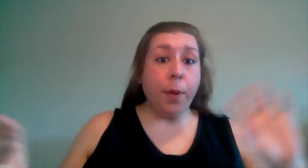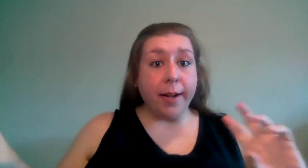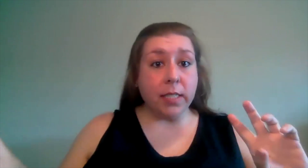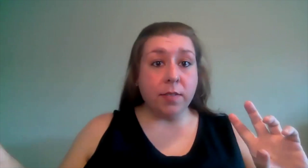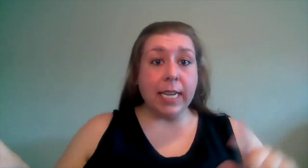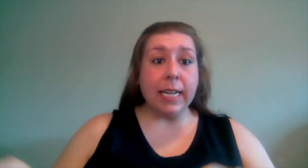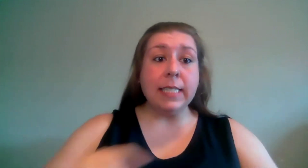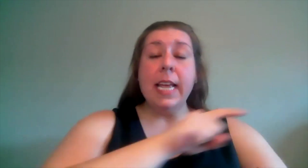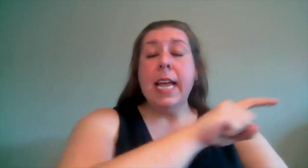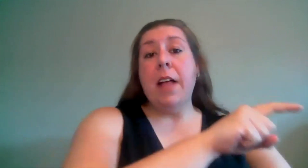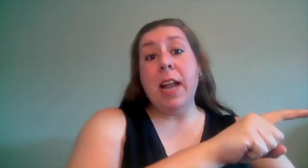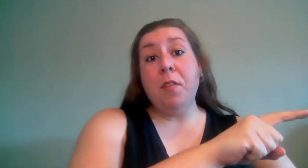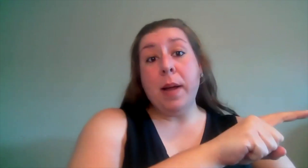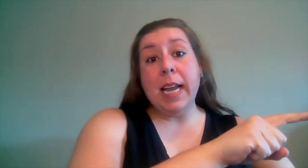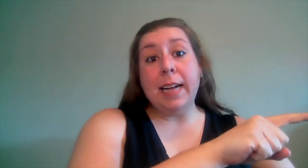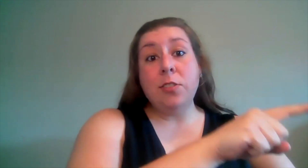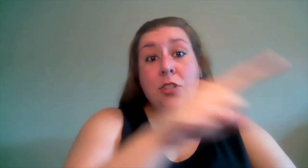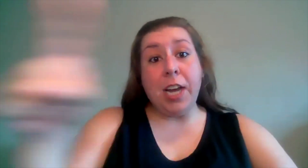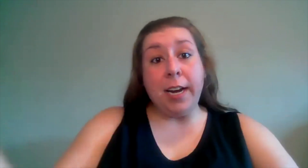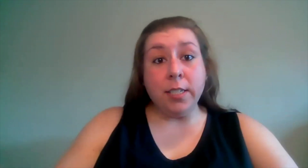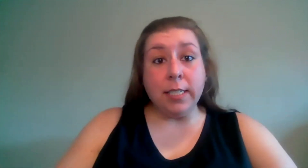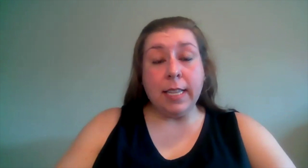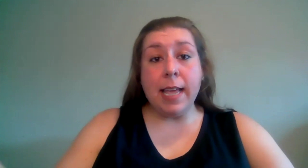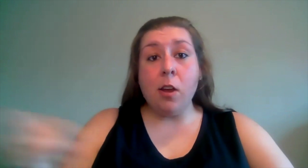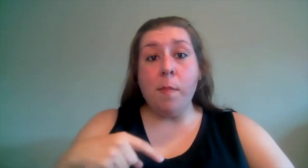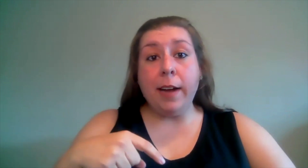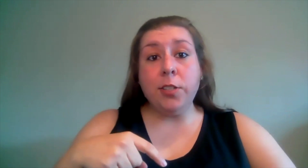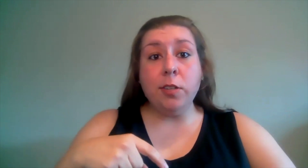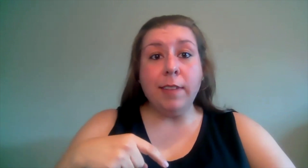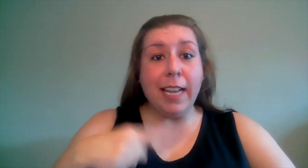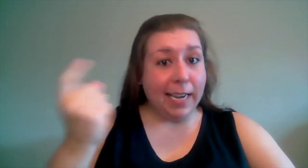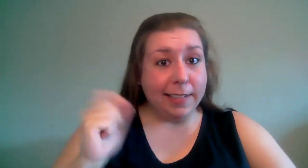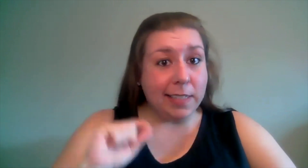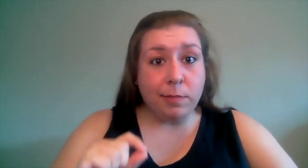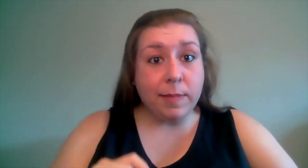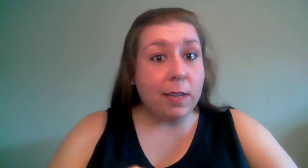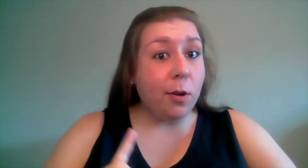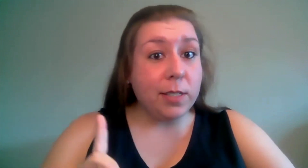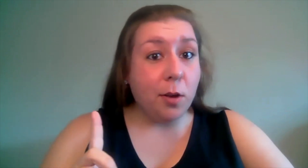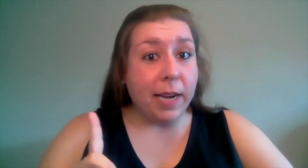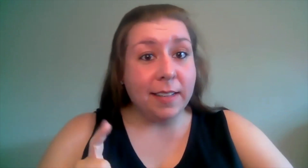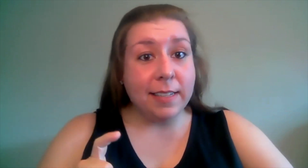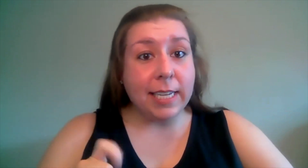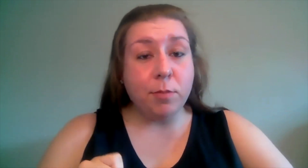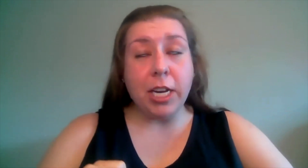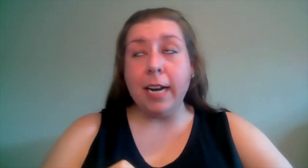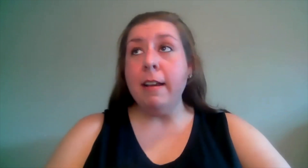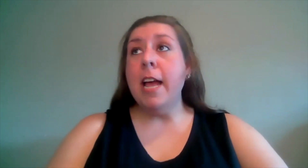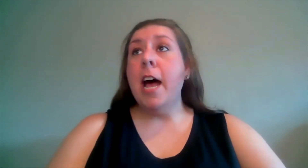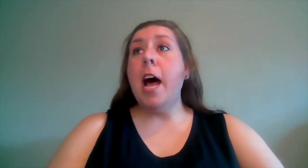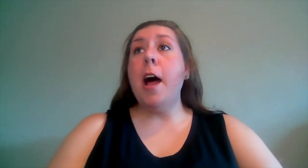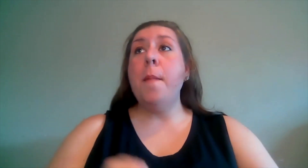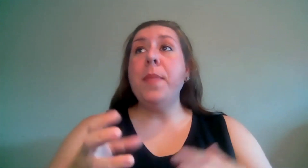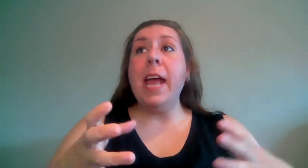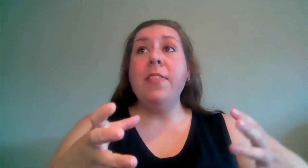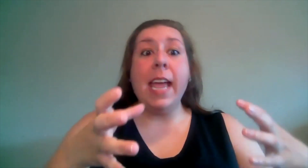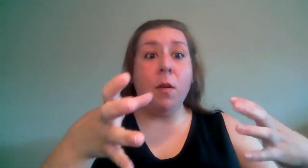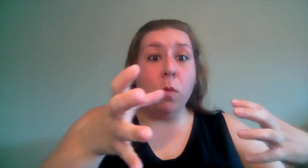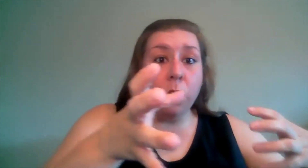pods of stands and then everybody has chairs that they go back to and again sometimes they don't always go back to the same chair um and they will